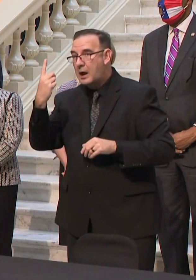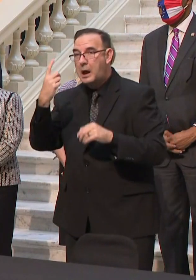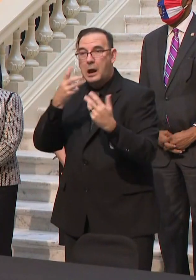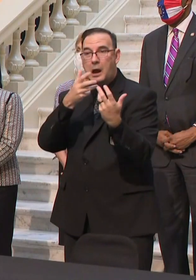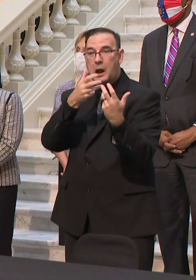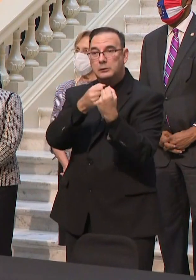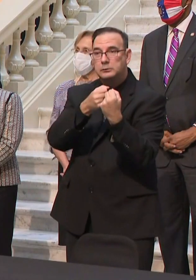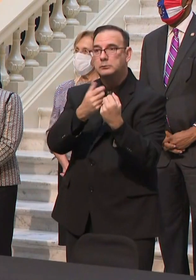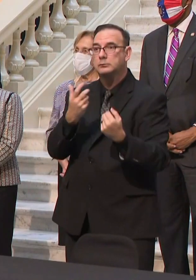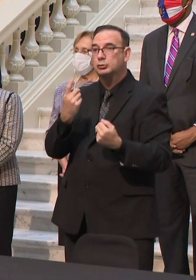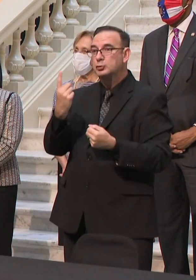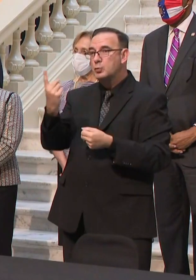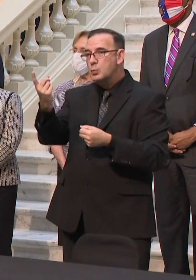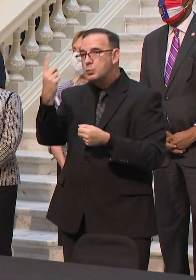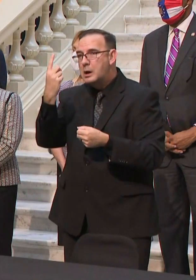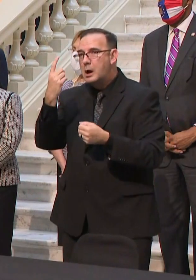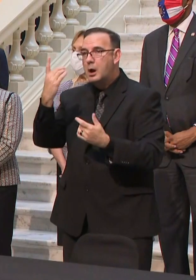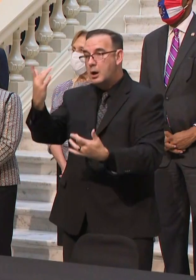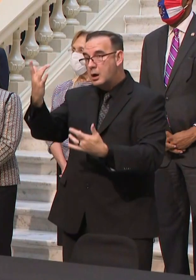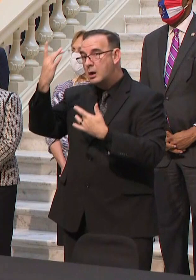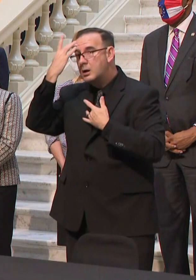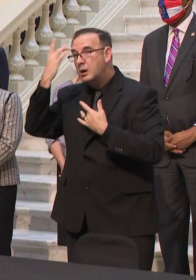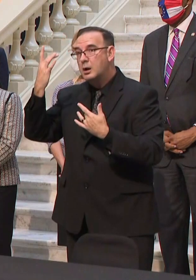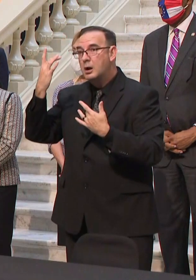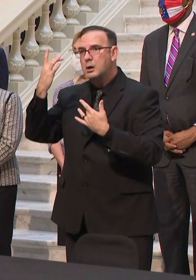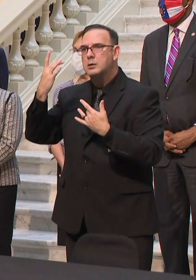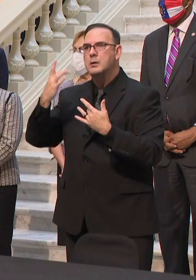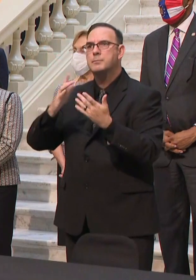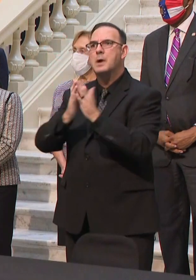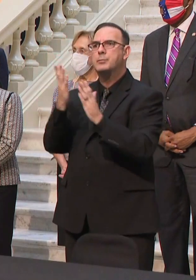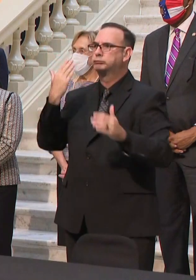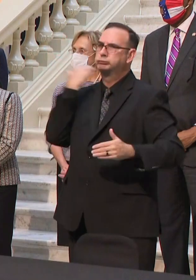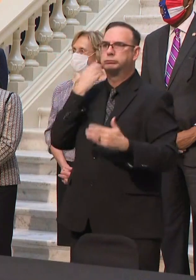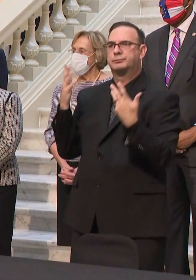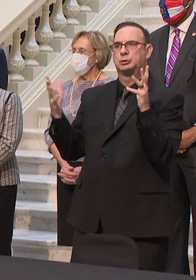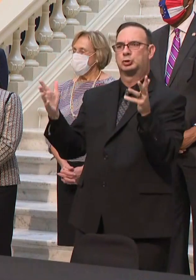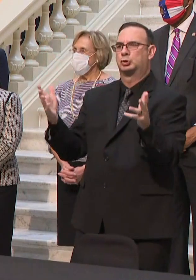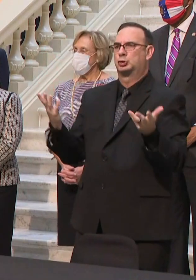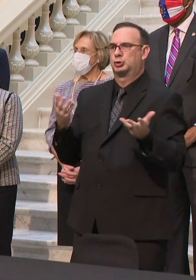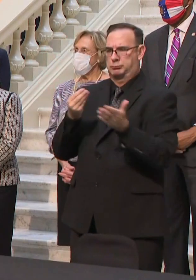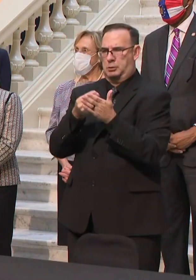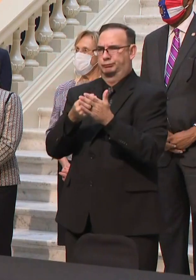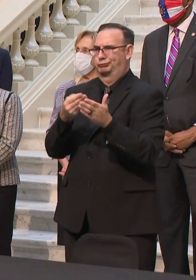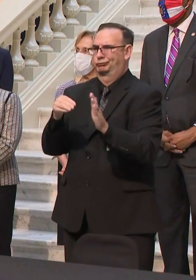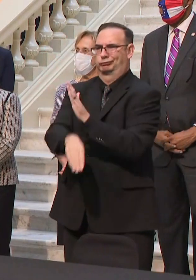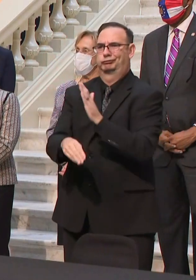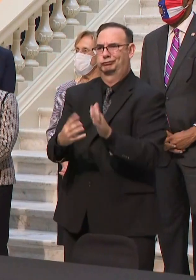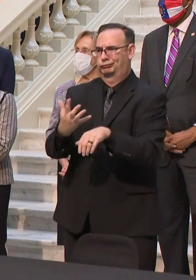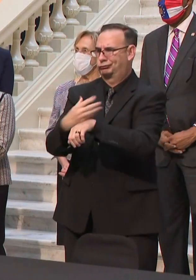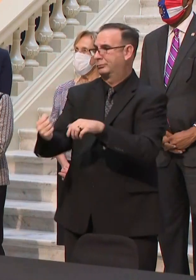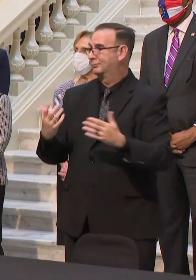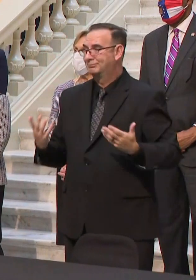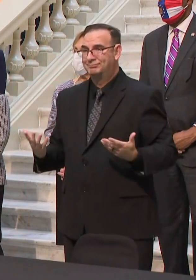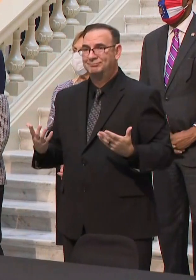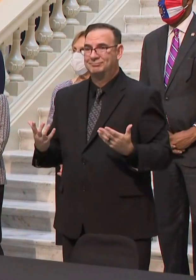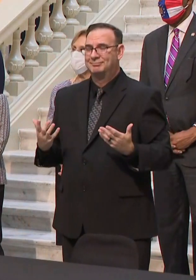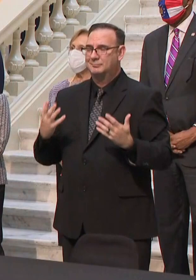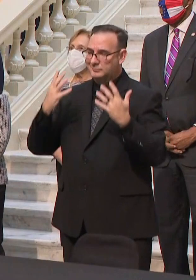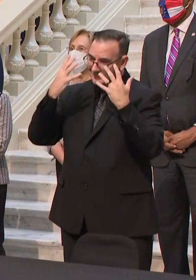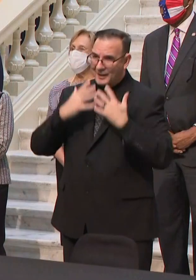diagnosis away from bankruptcy and financial ruin. Sadly, these hard-working Georgians made